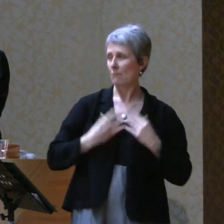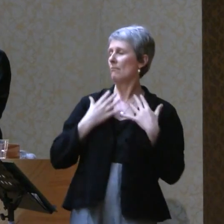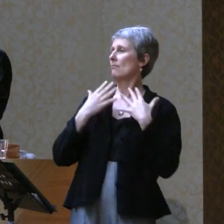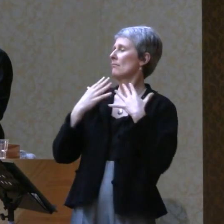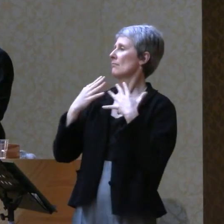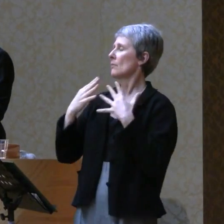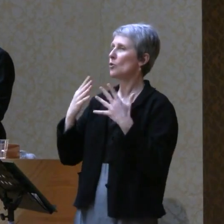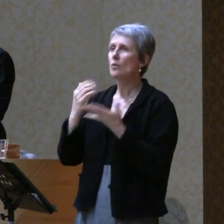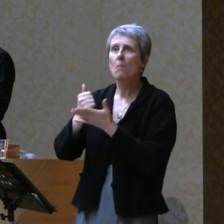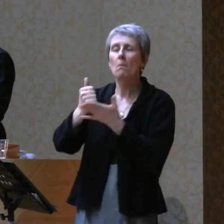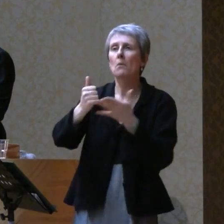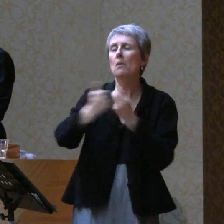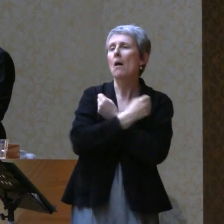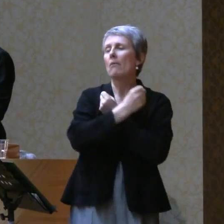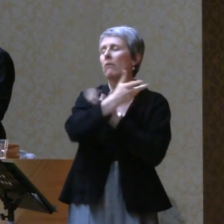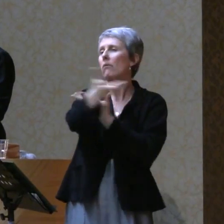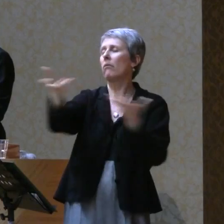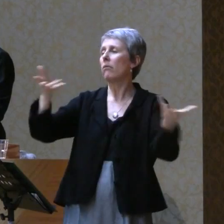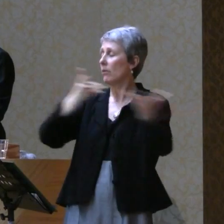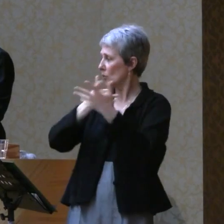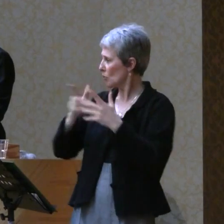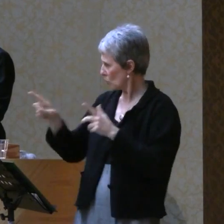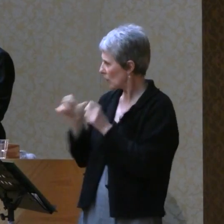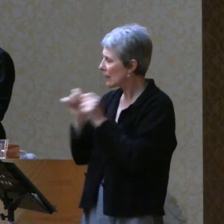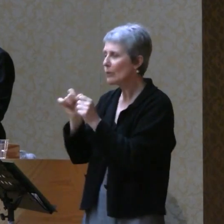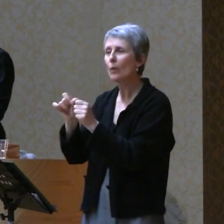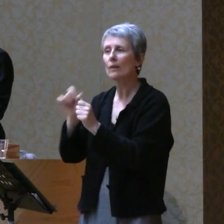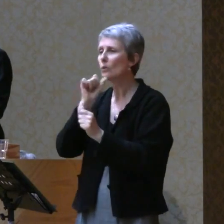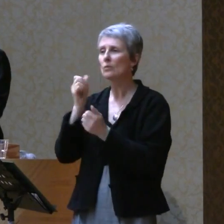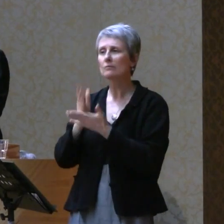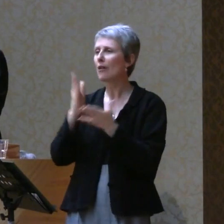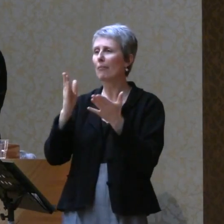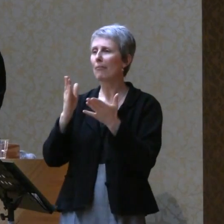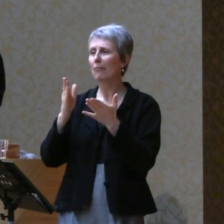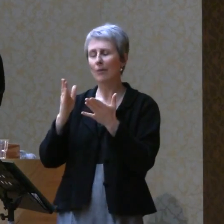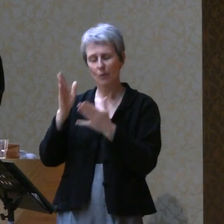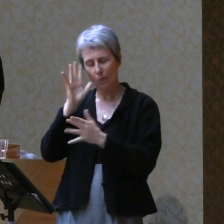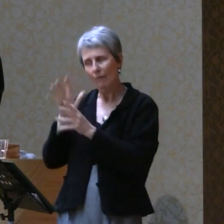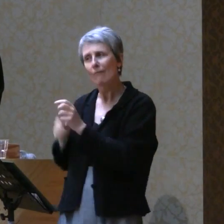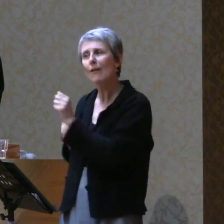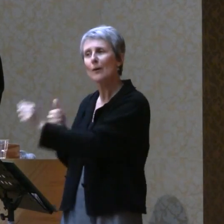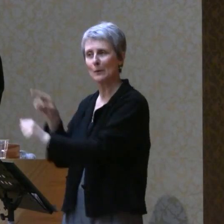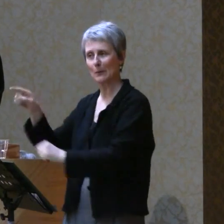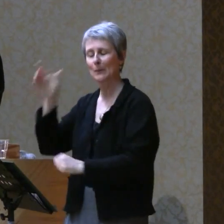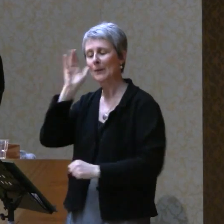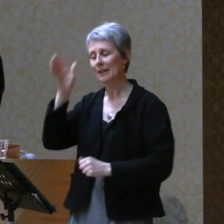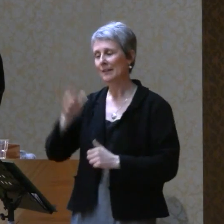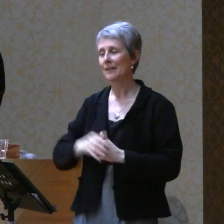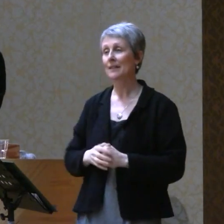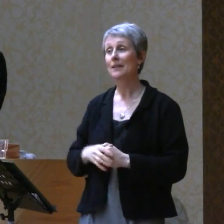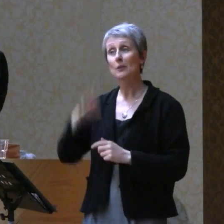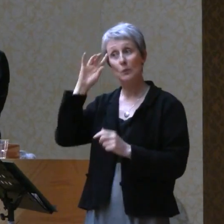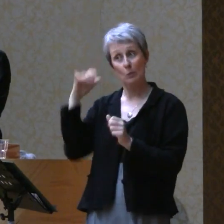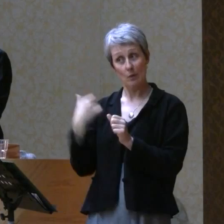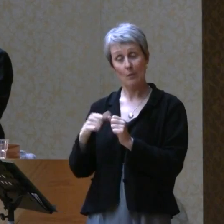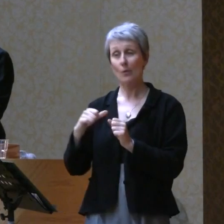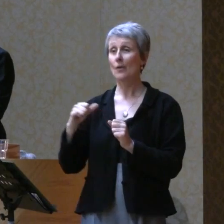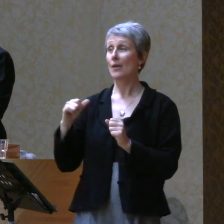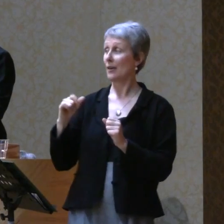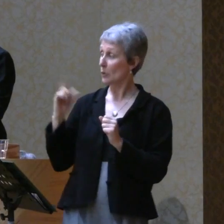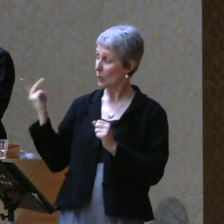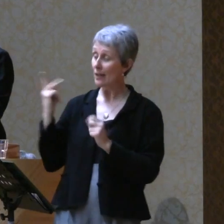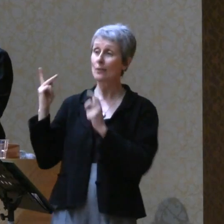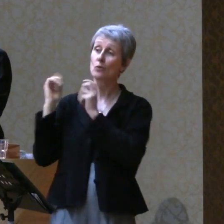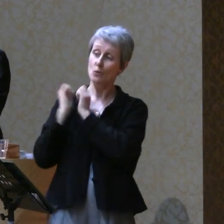Keep doing that. Keep going there. We will follow. Let's keep walking through this world